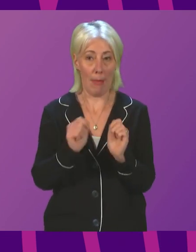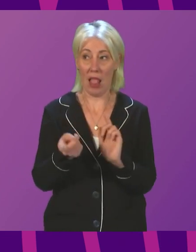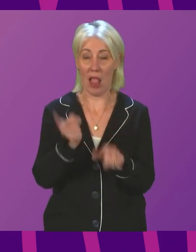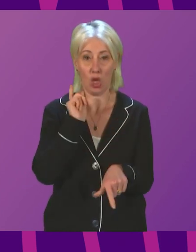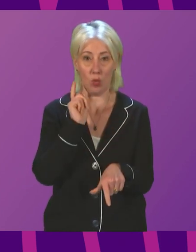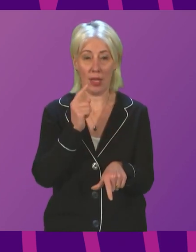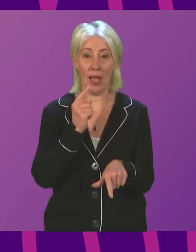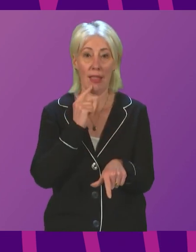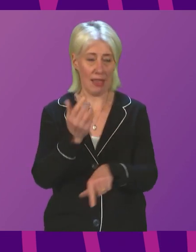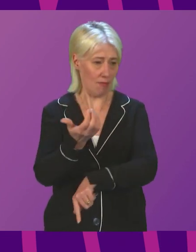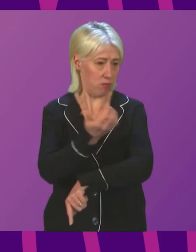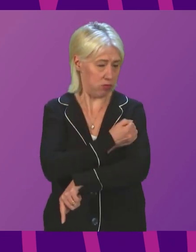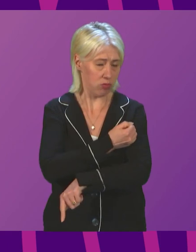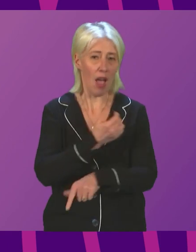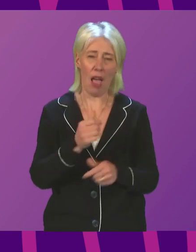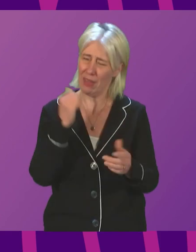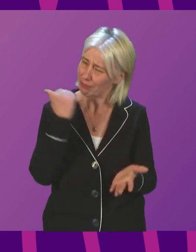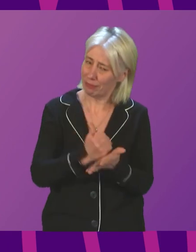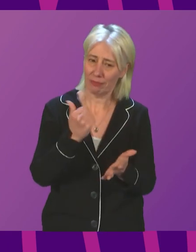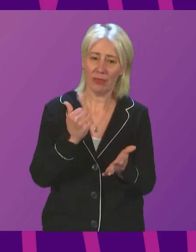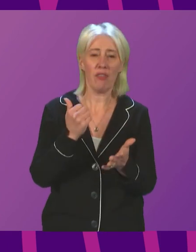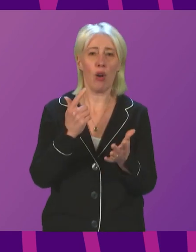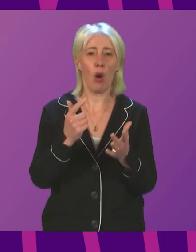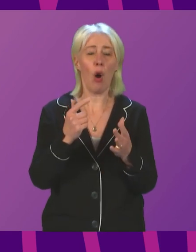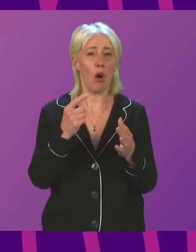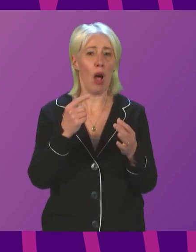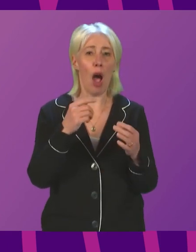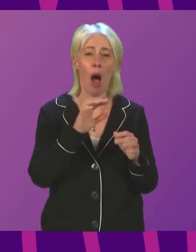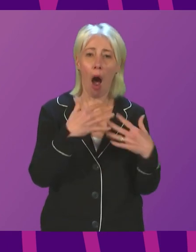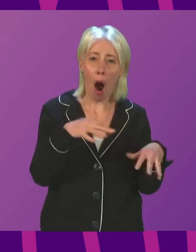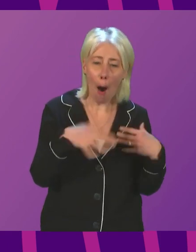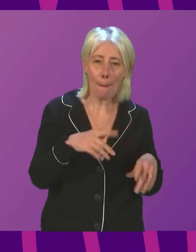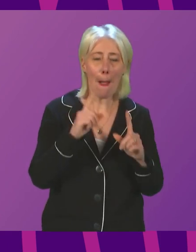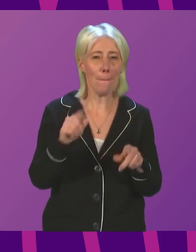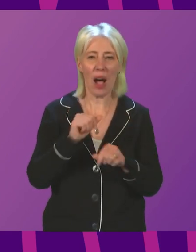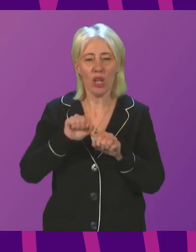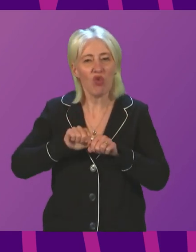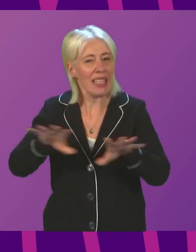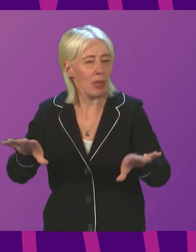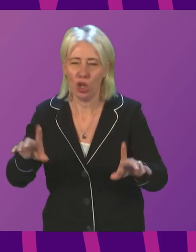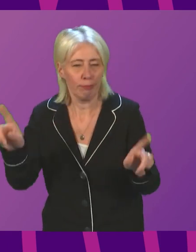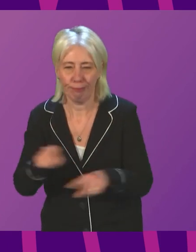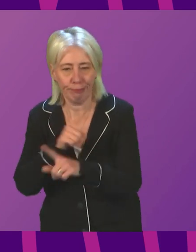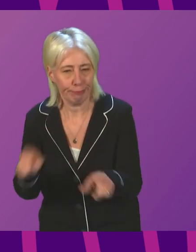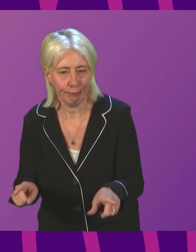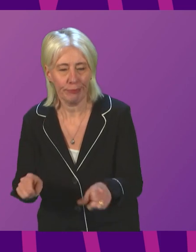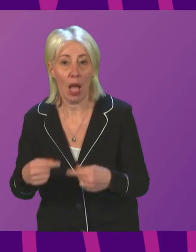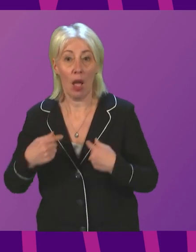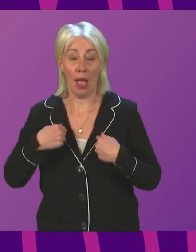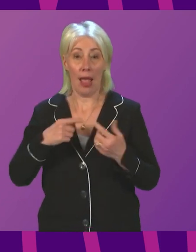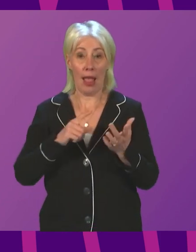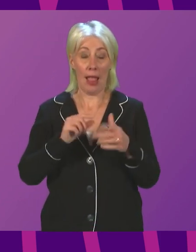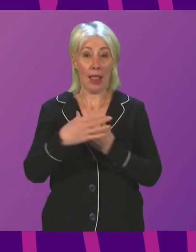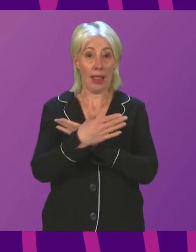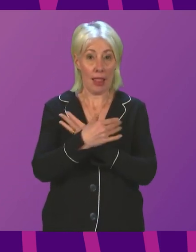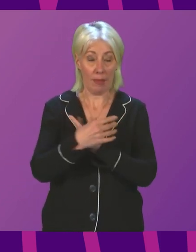are excellent at preventing harm, they are ineffective at preventing transmission. Now, Liberal Democrats warned that when vaccine certification